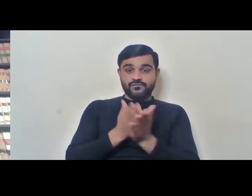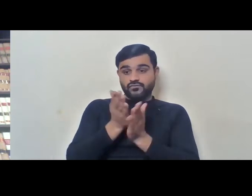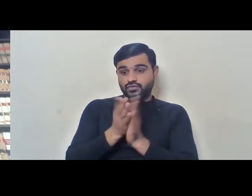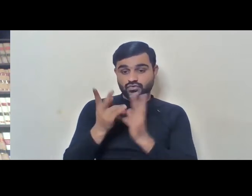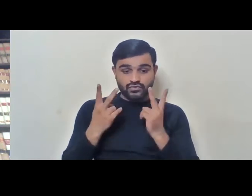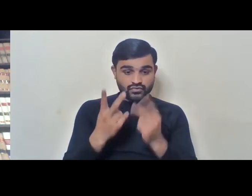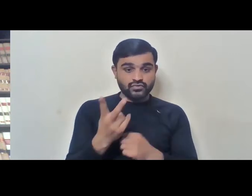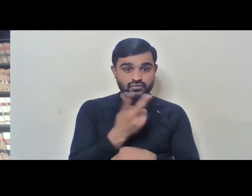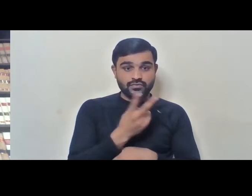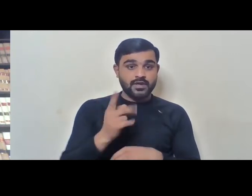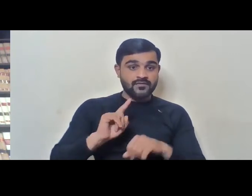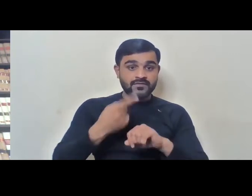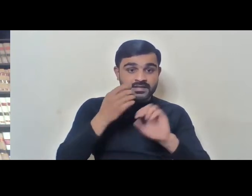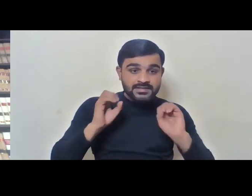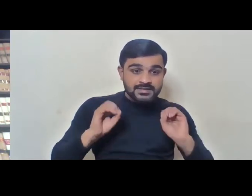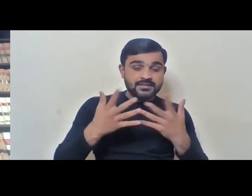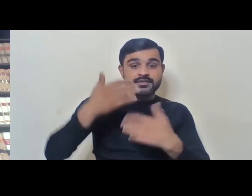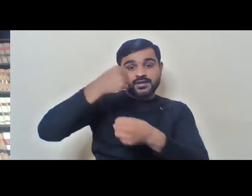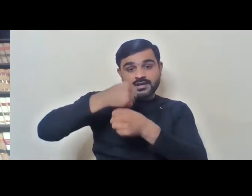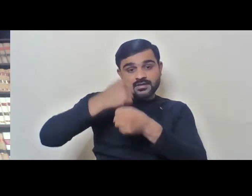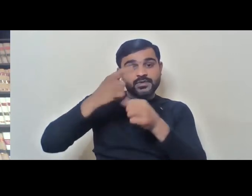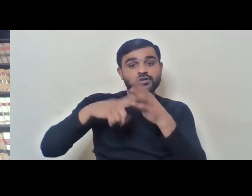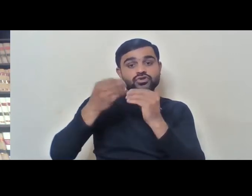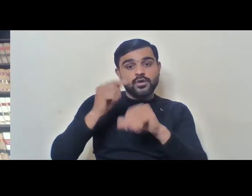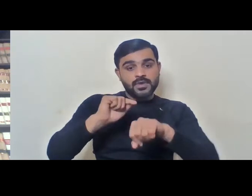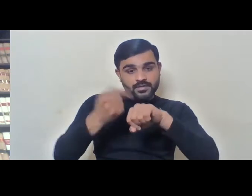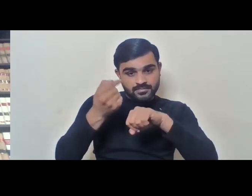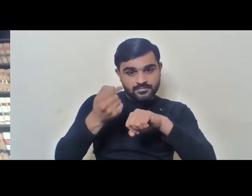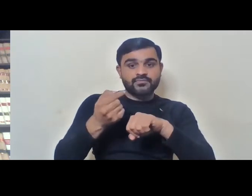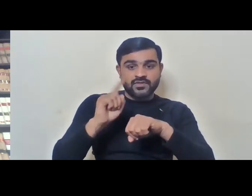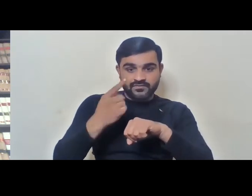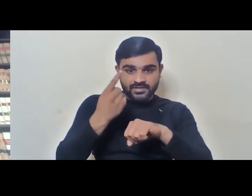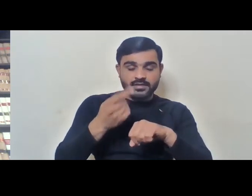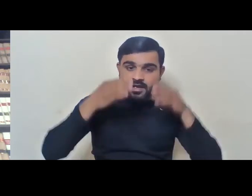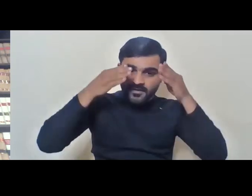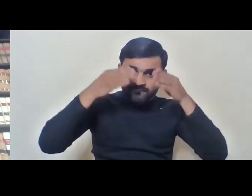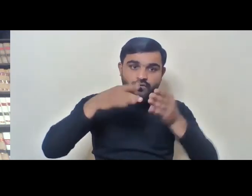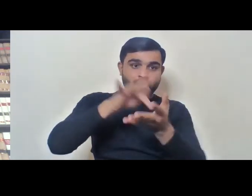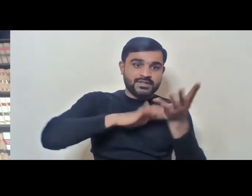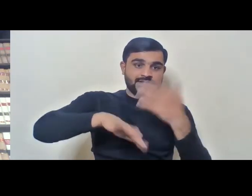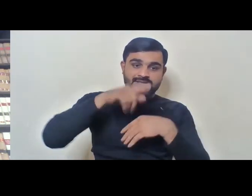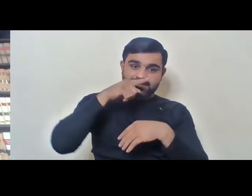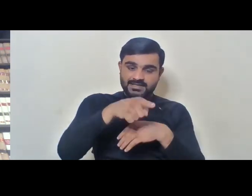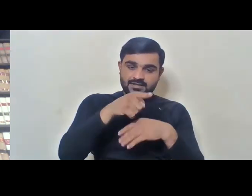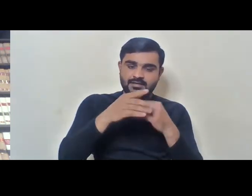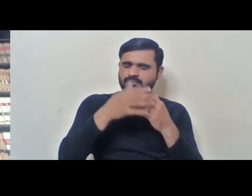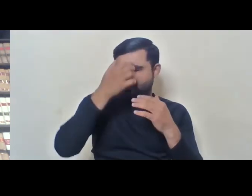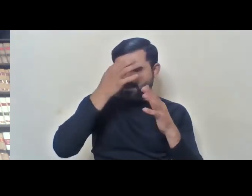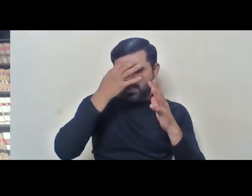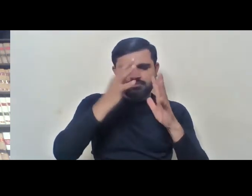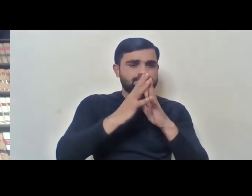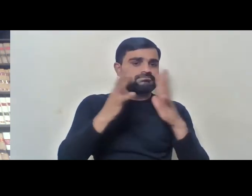I'm going to first start with government employment. And focus on that in a major way